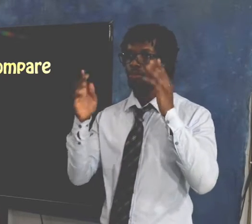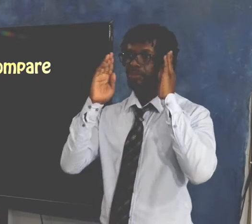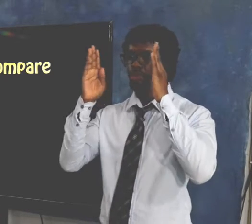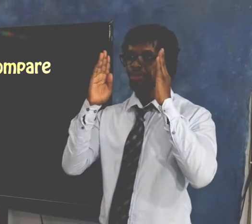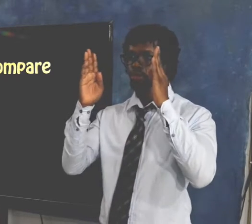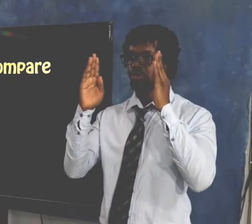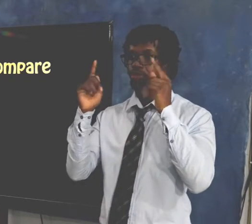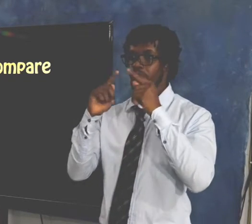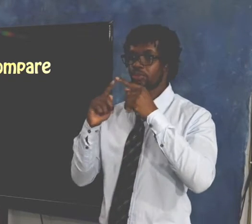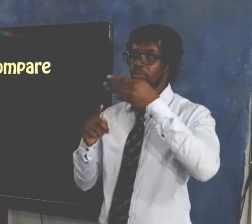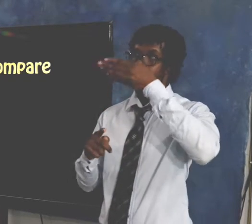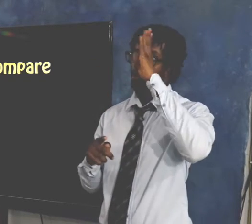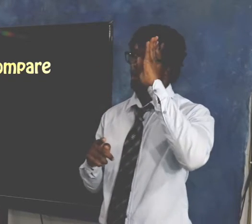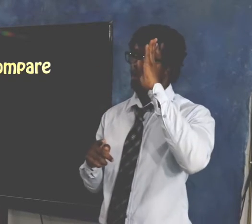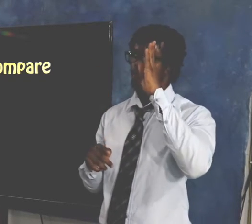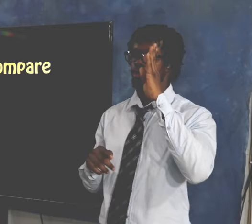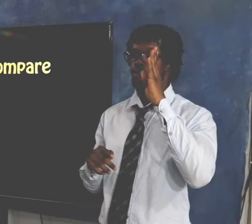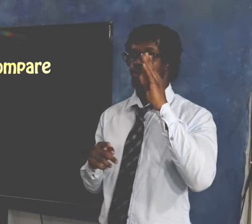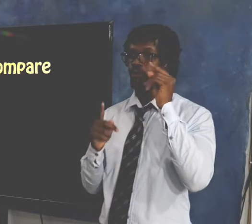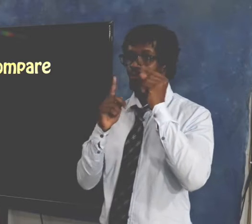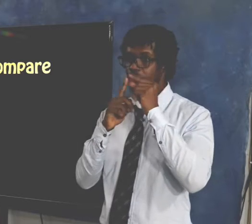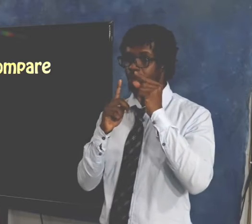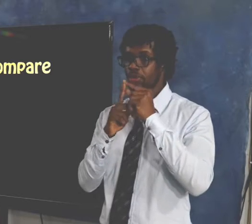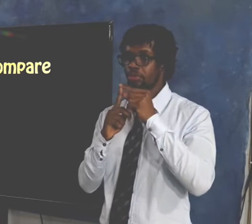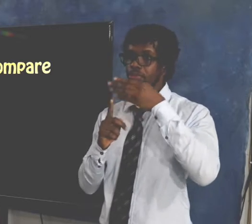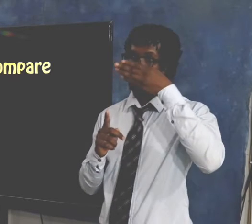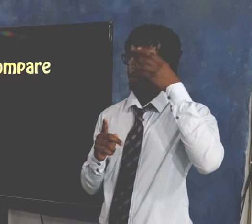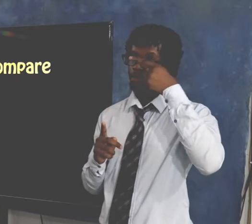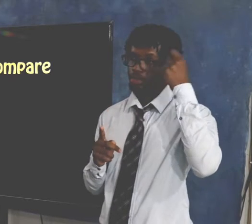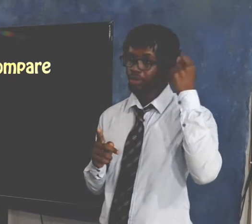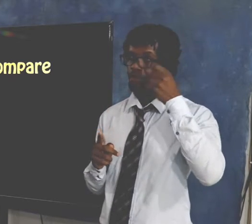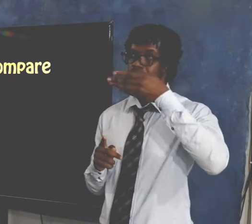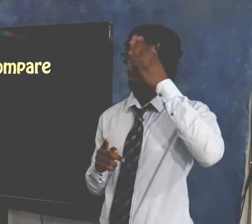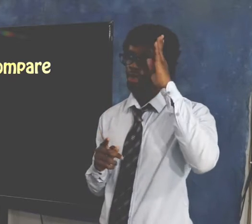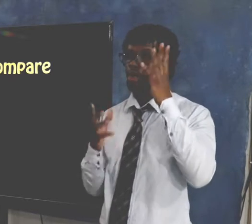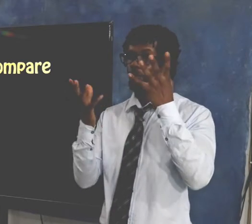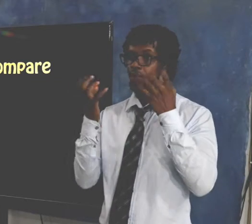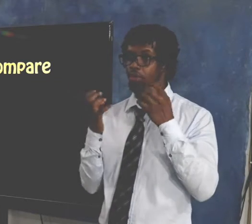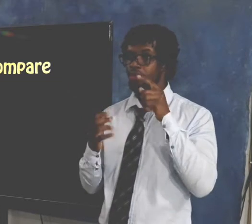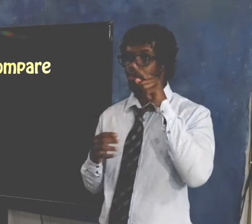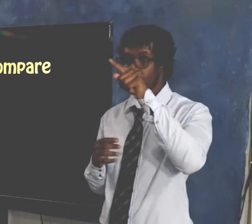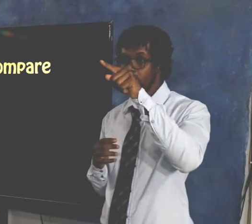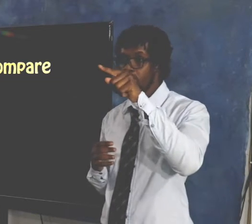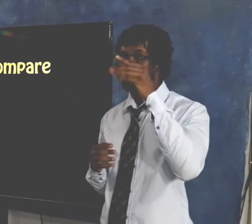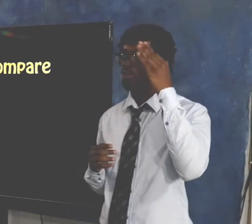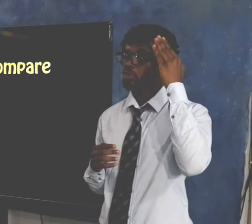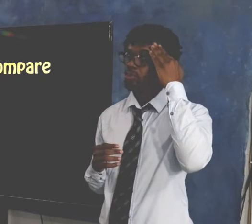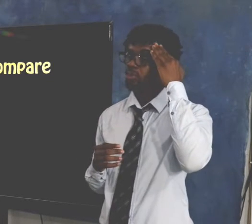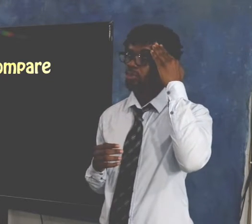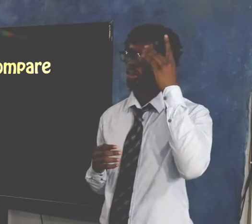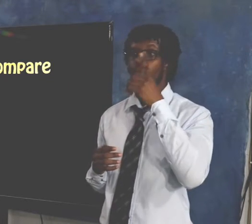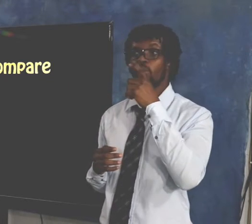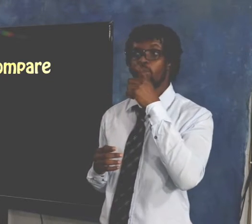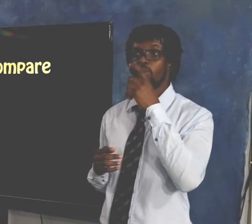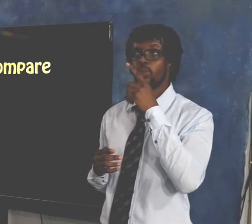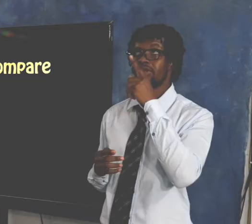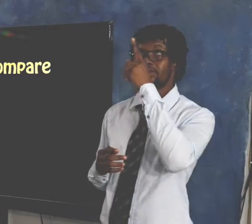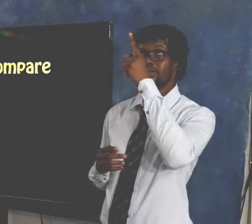Please, everyone, pay attention to God's Word, because God wants you to know who He